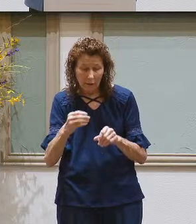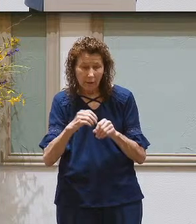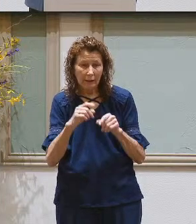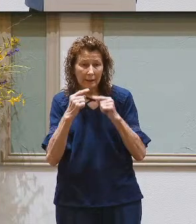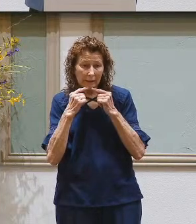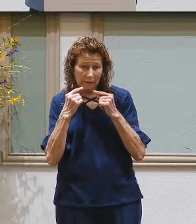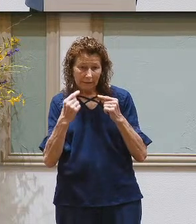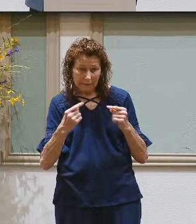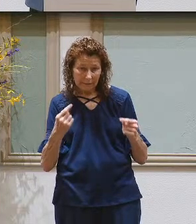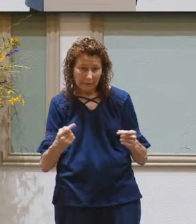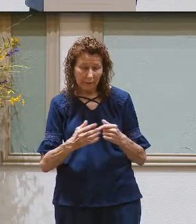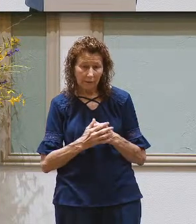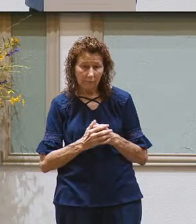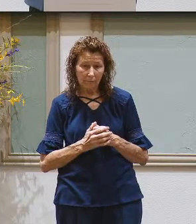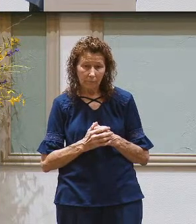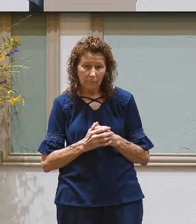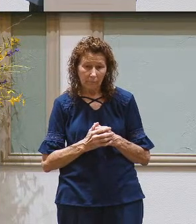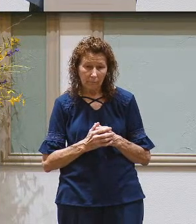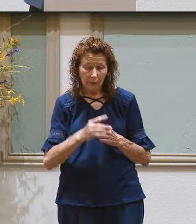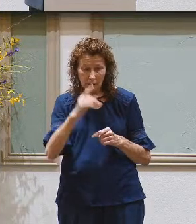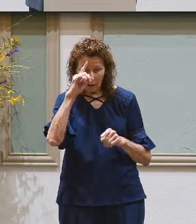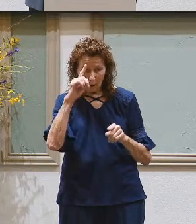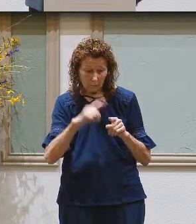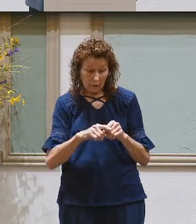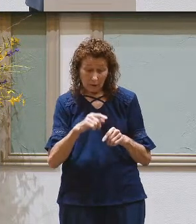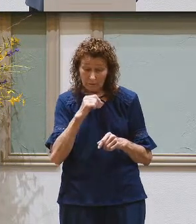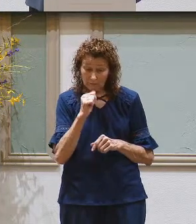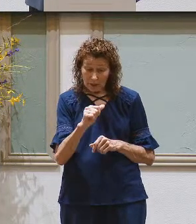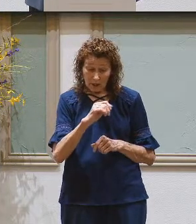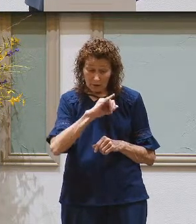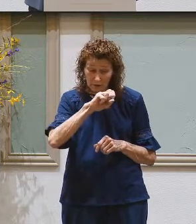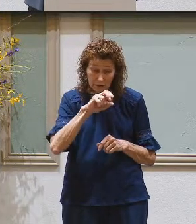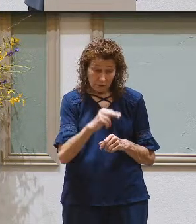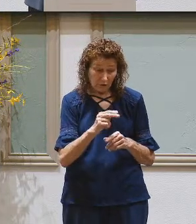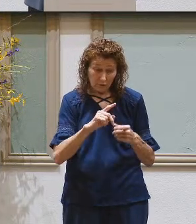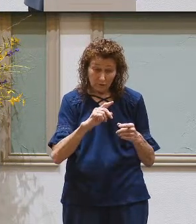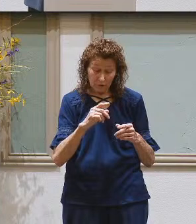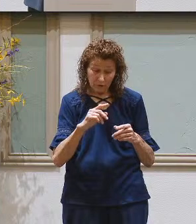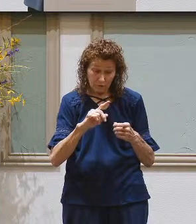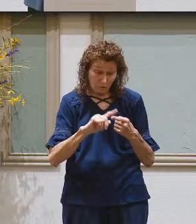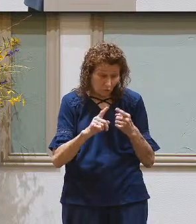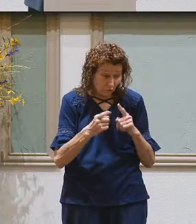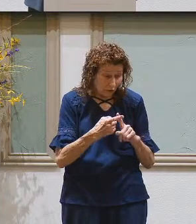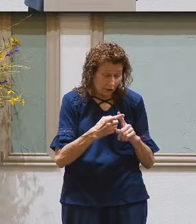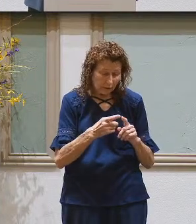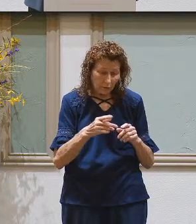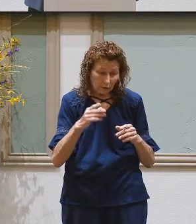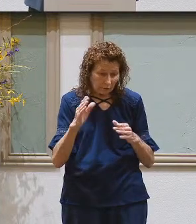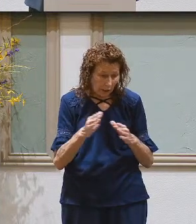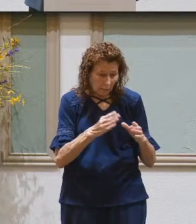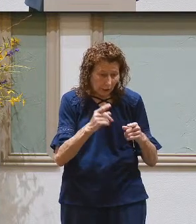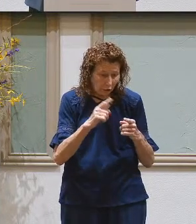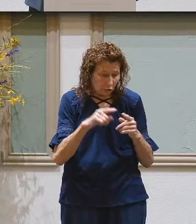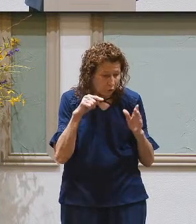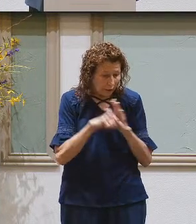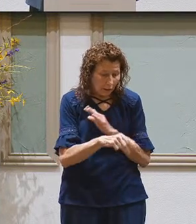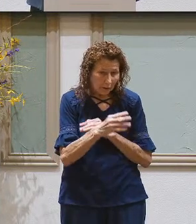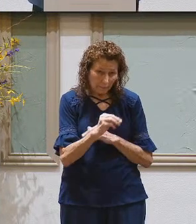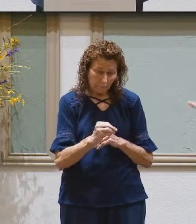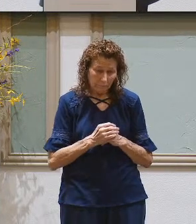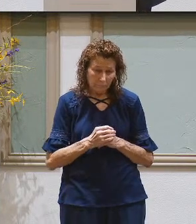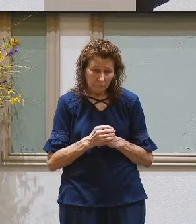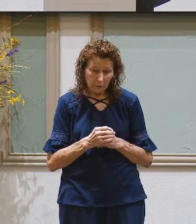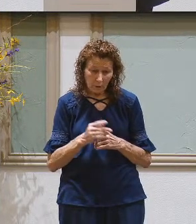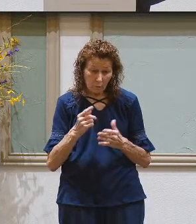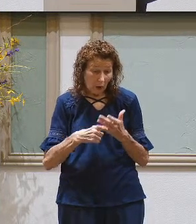sins. These brothers are certainly not Joseph's allies are they? They plotted to kill him and